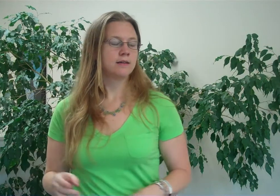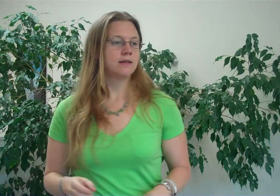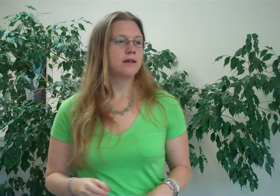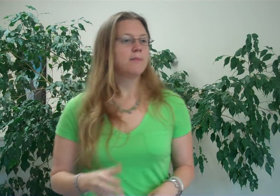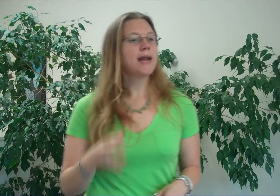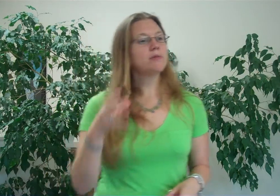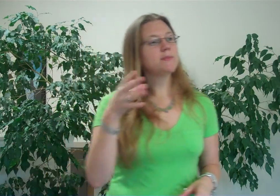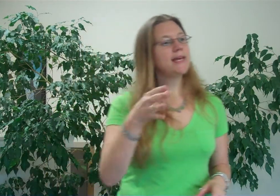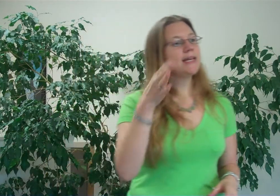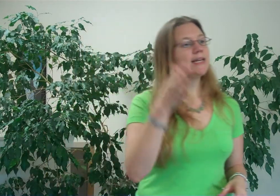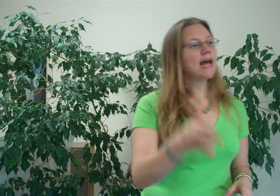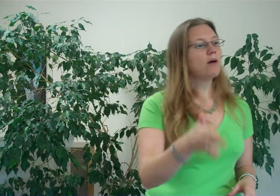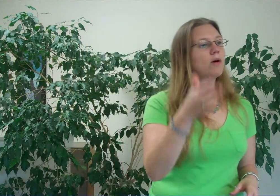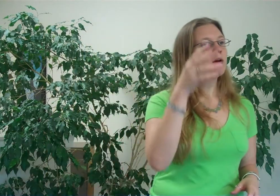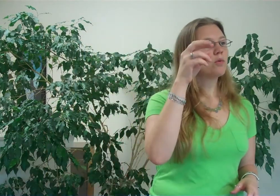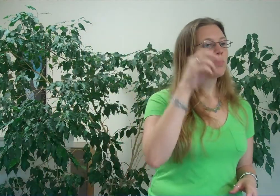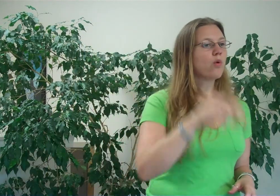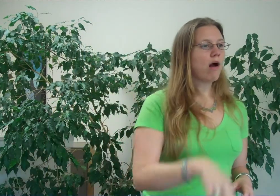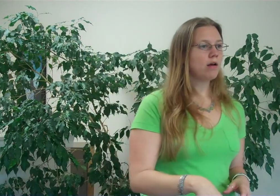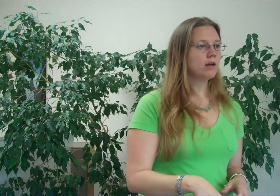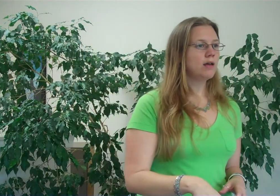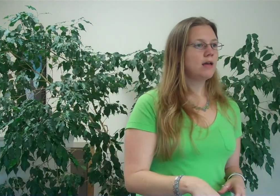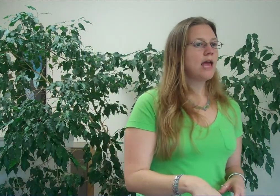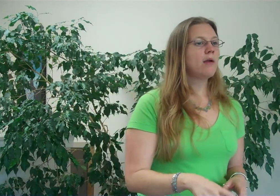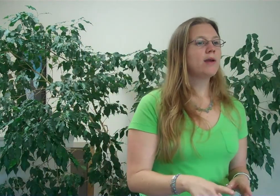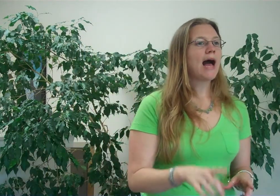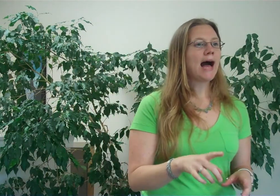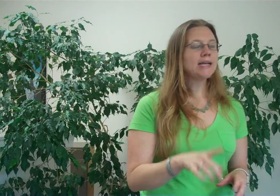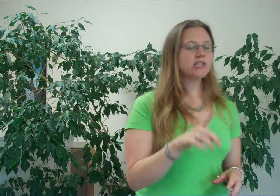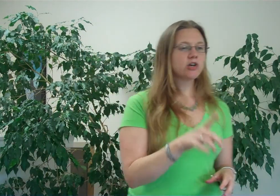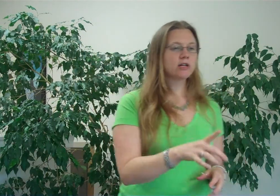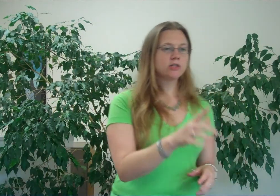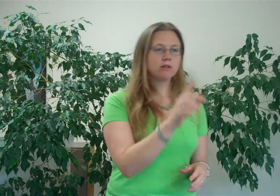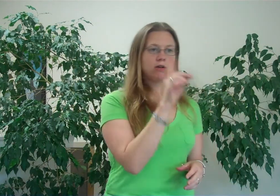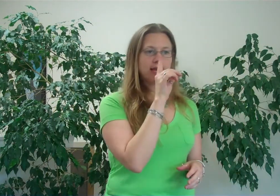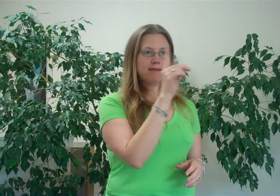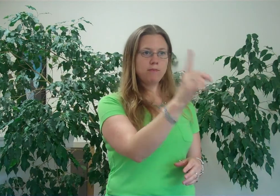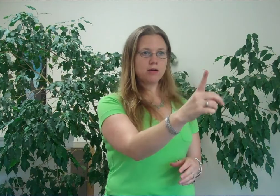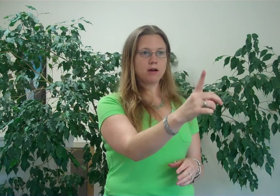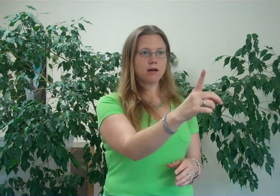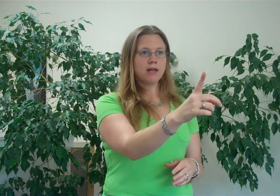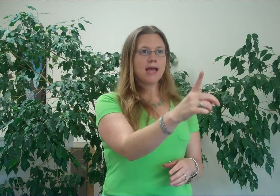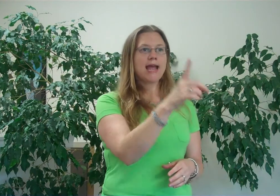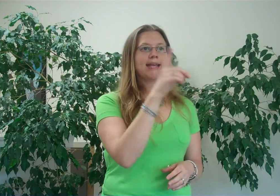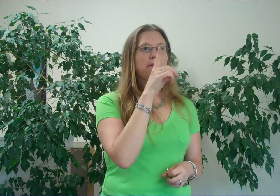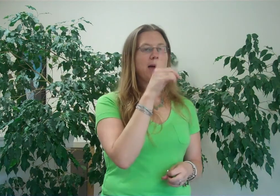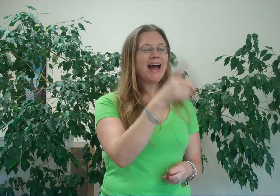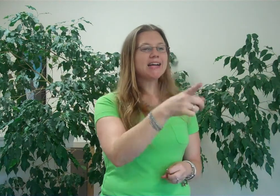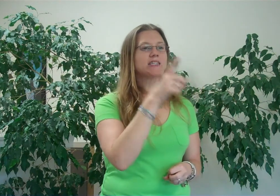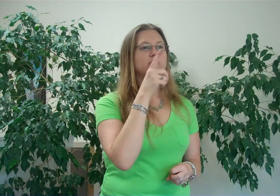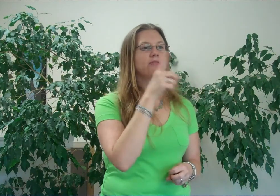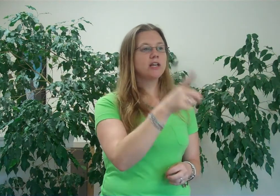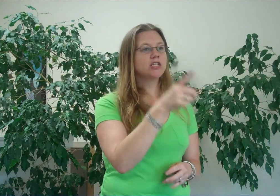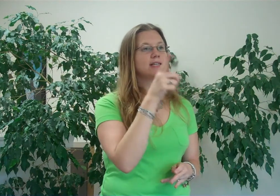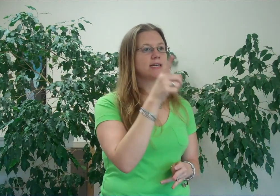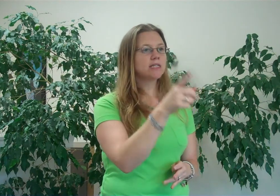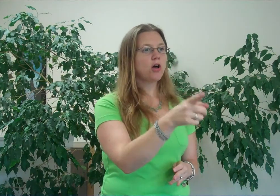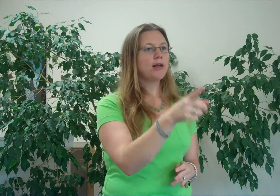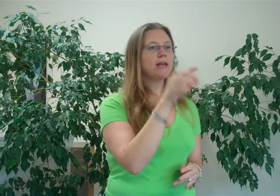But I was making Mel wrong, and when I started to look in the mirror and get past the reflection that I saw and